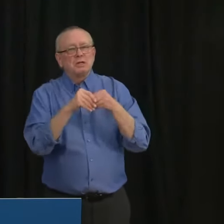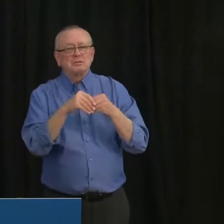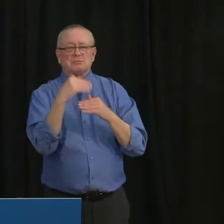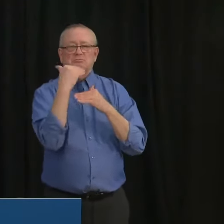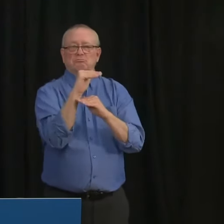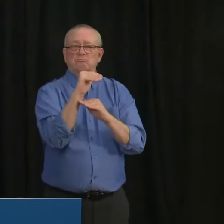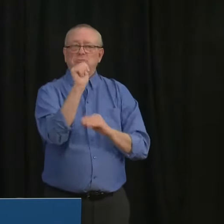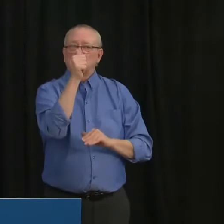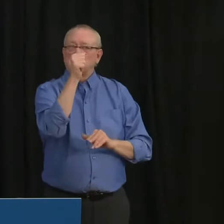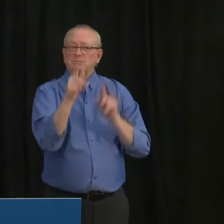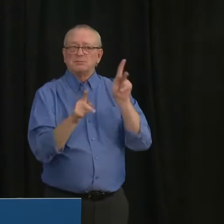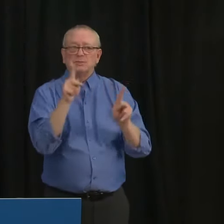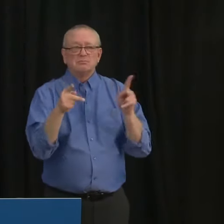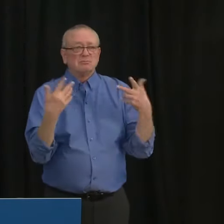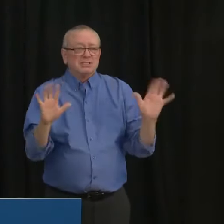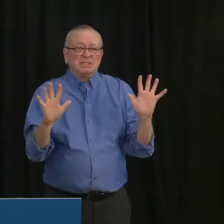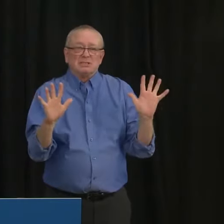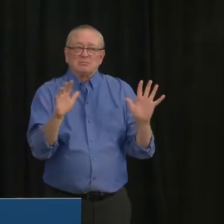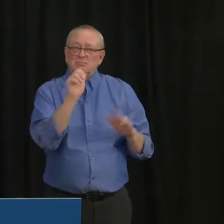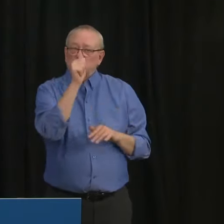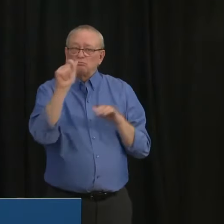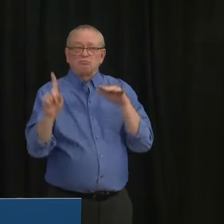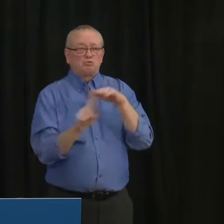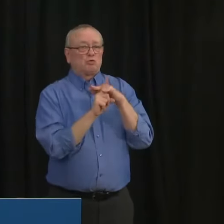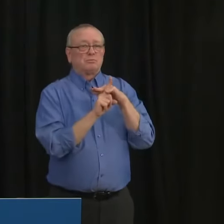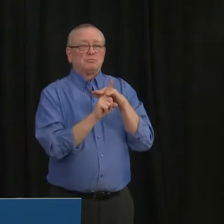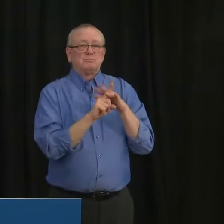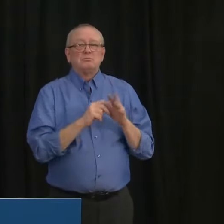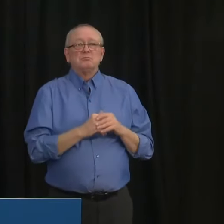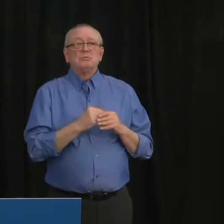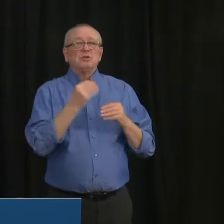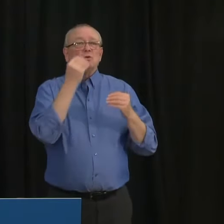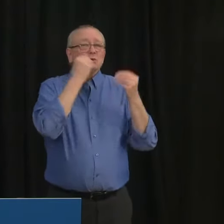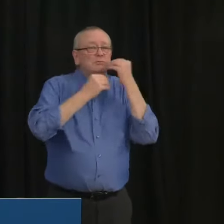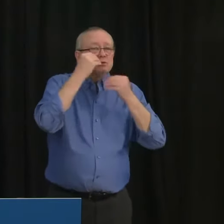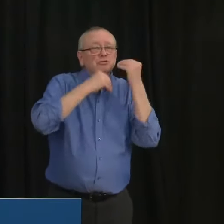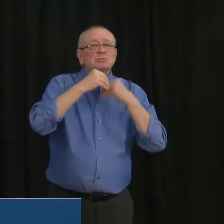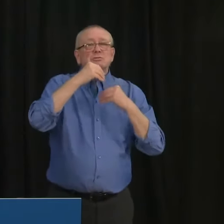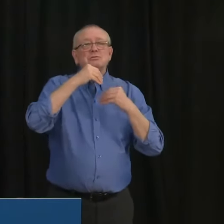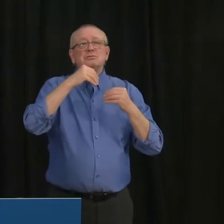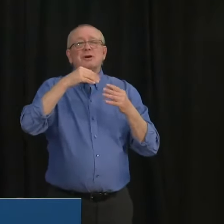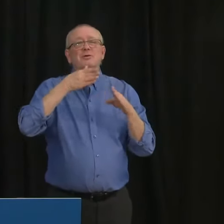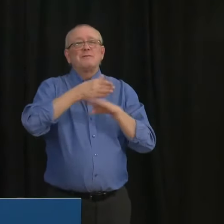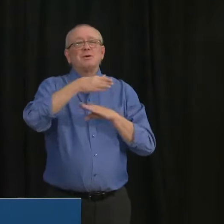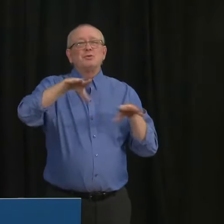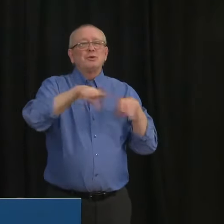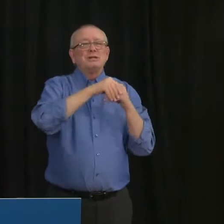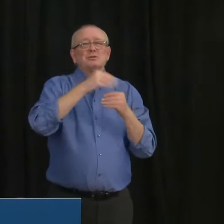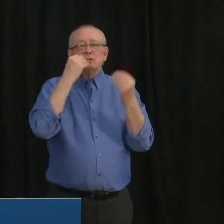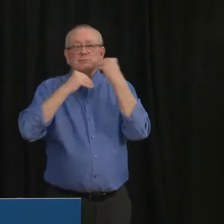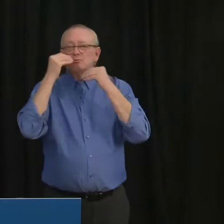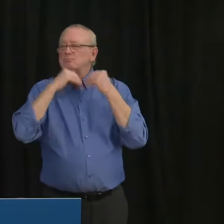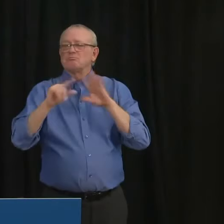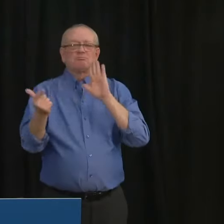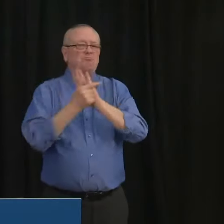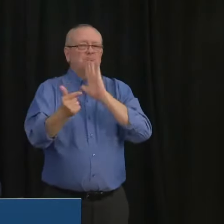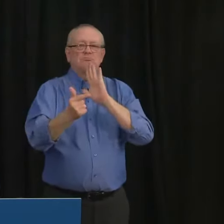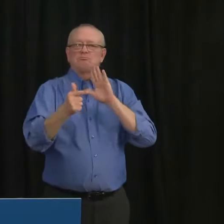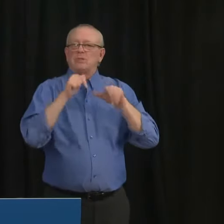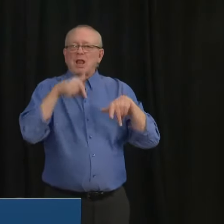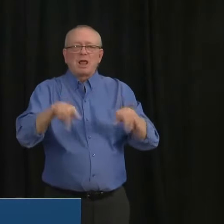in-person attendees and receptions will not be permitted. I know this is a terrible sacrifice for so many.